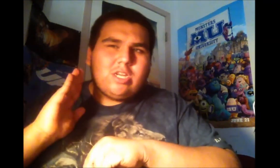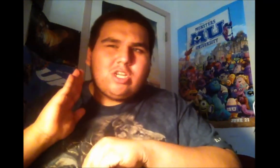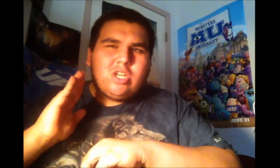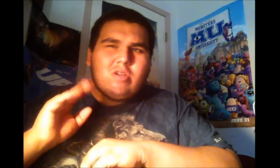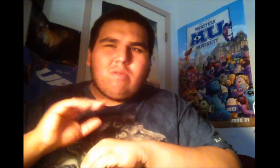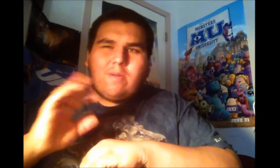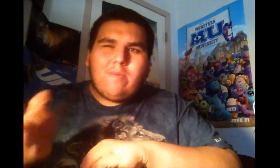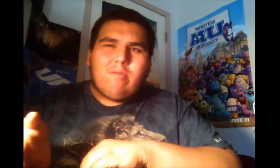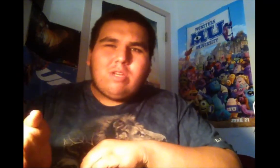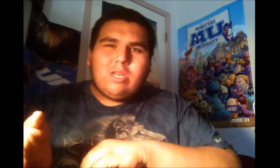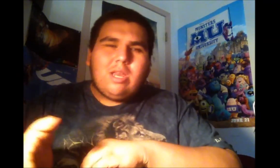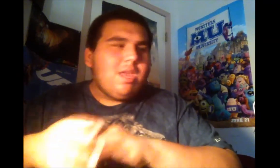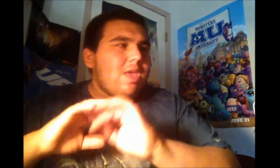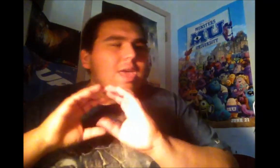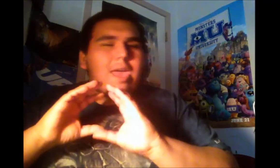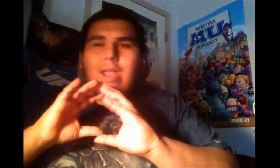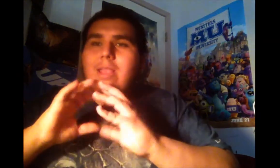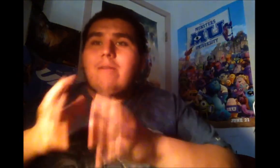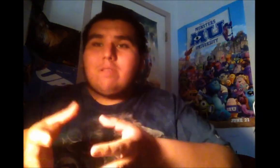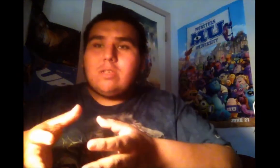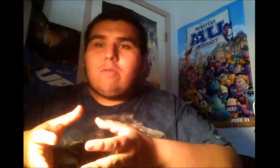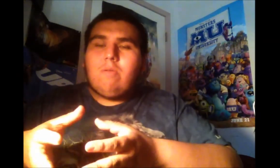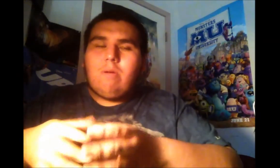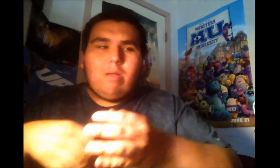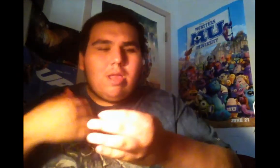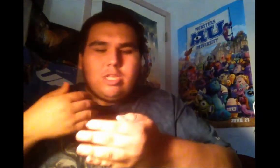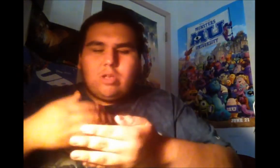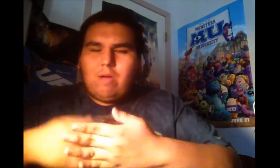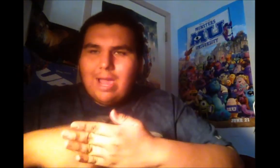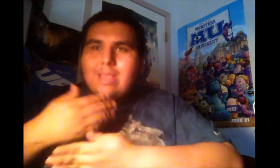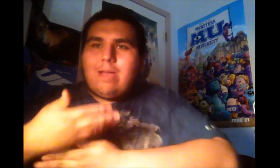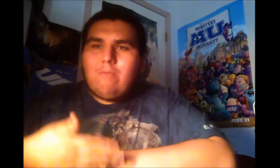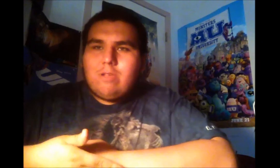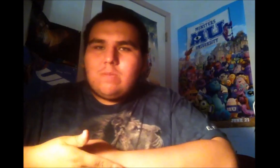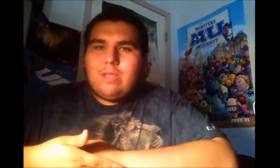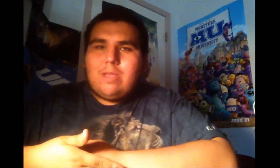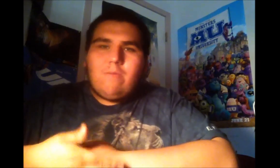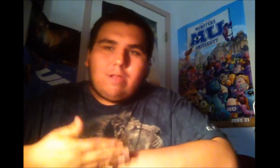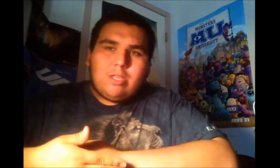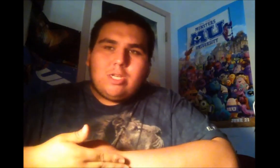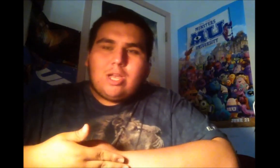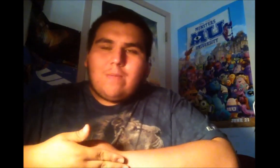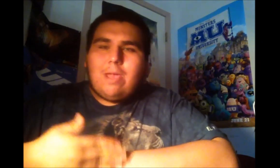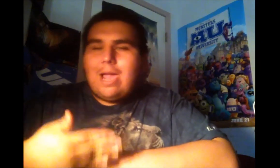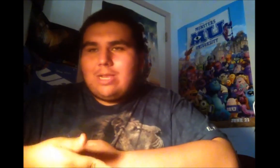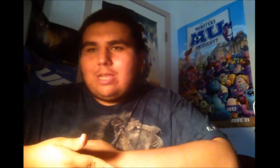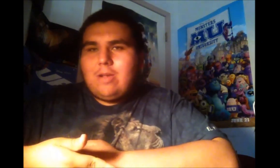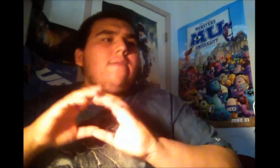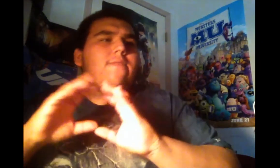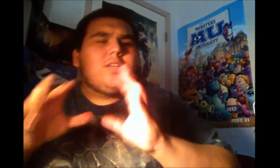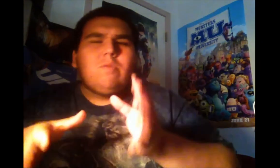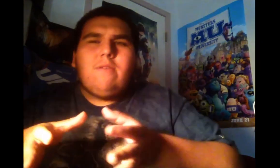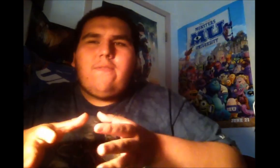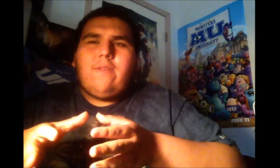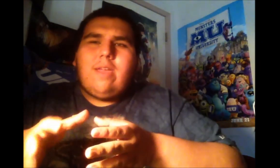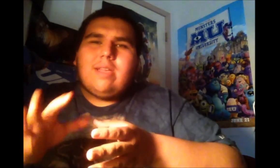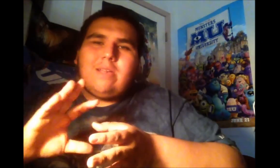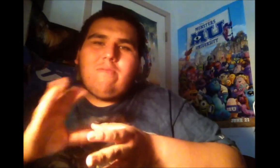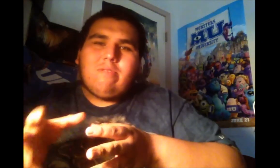showed emotion, and that was cool. So I thought Will Smith did a well done job acting here. The visual effects, I will